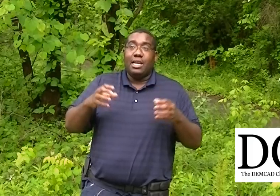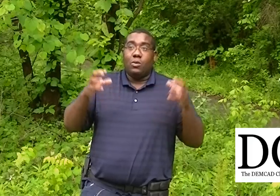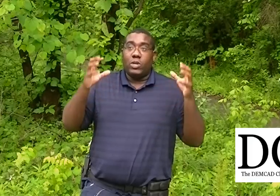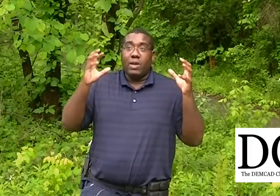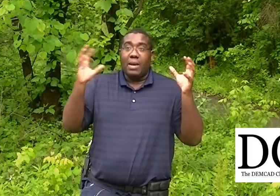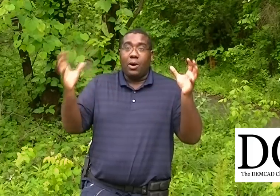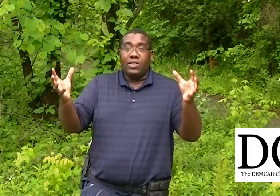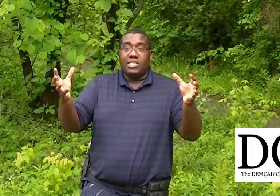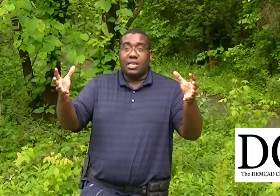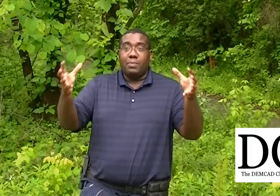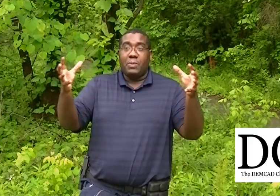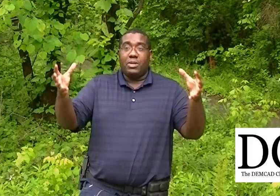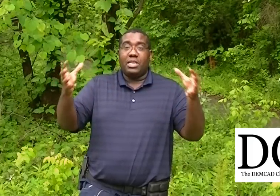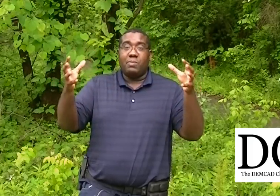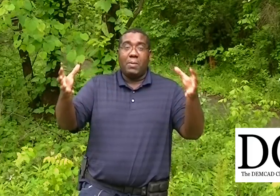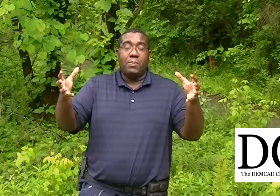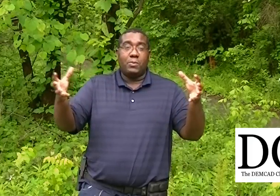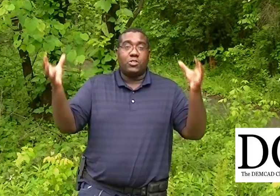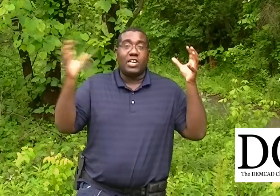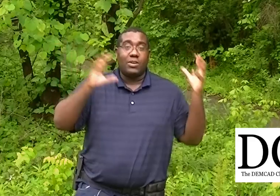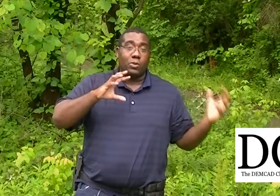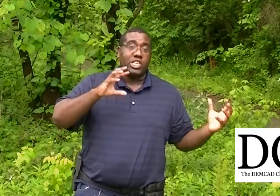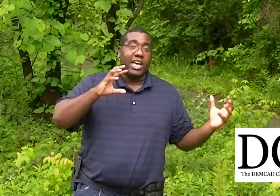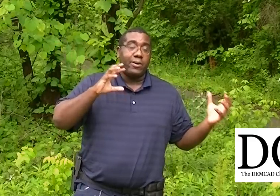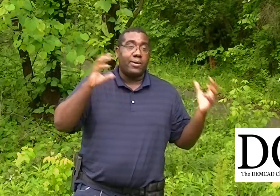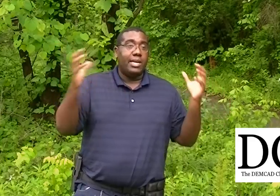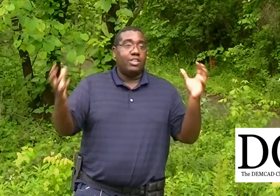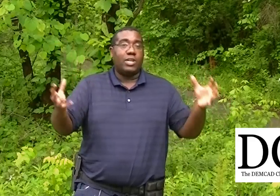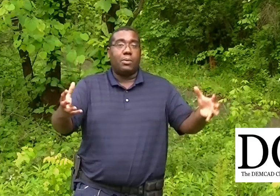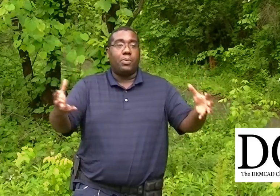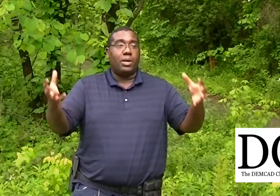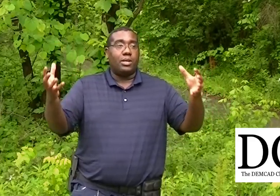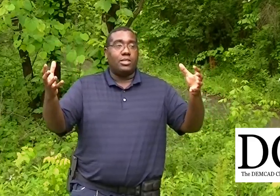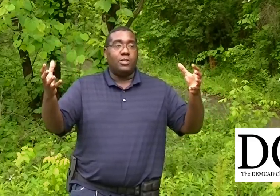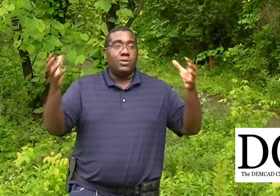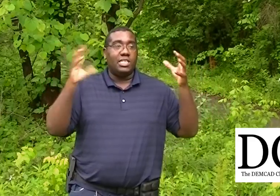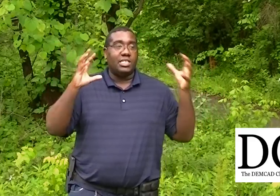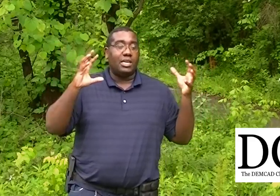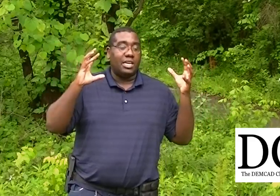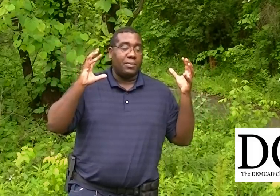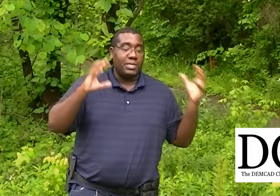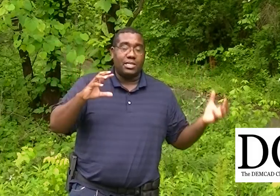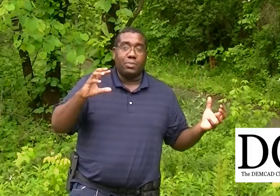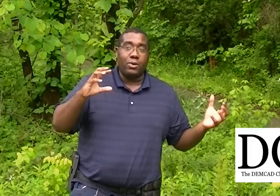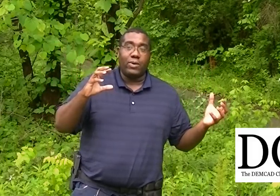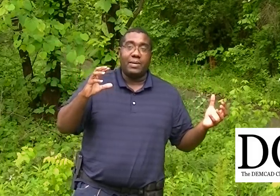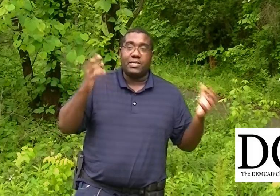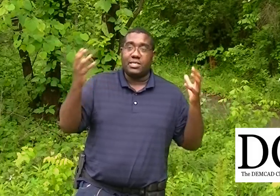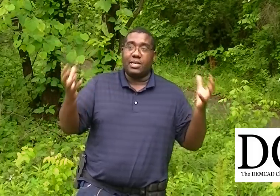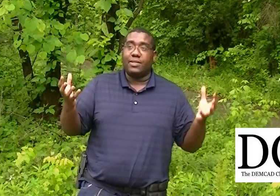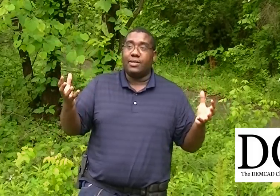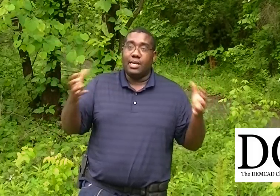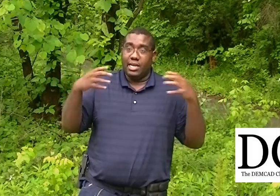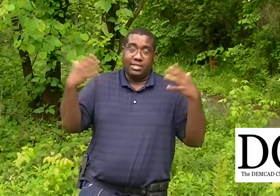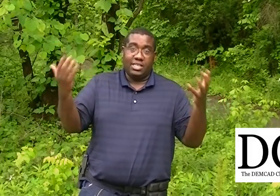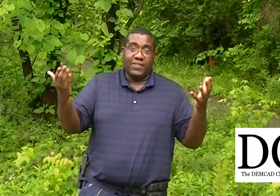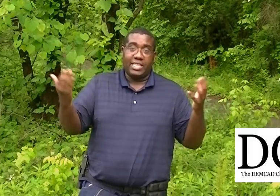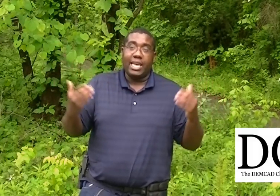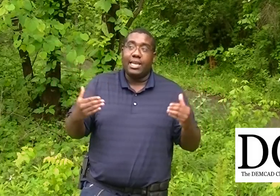when you have all these people, these baby boomers trying to retire and trying to use these government programs and stuff like that,